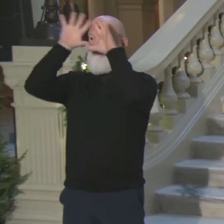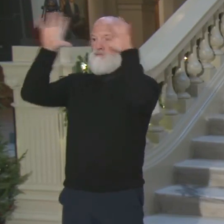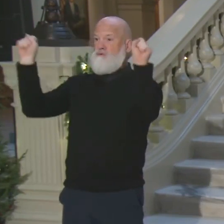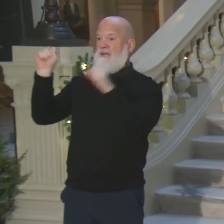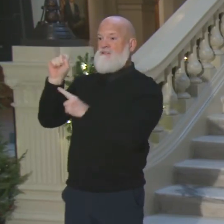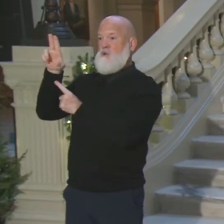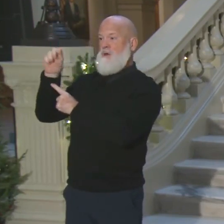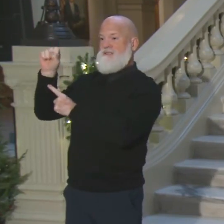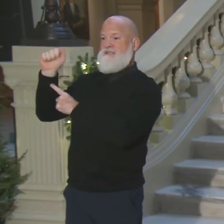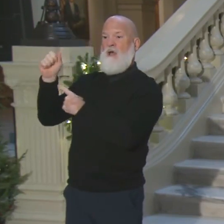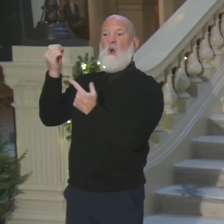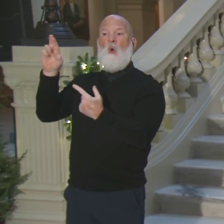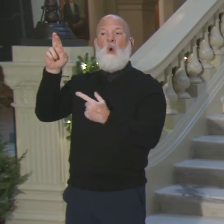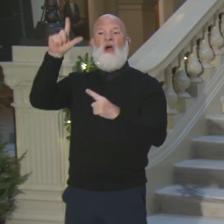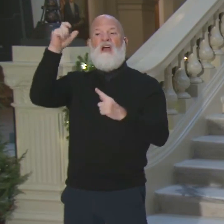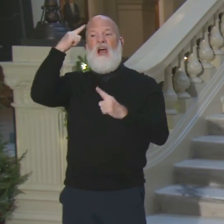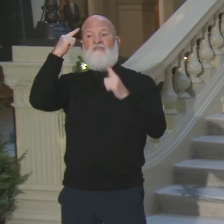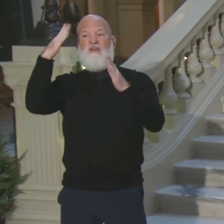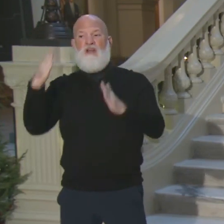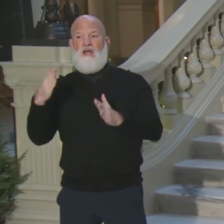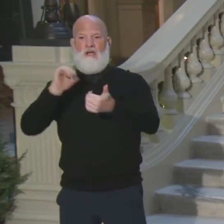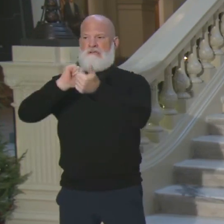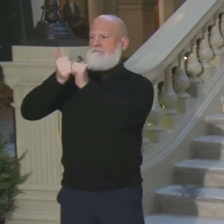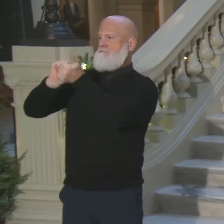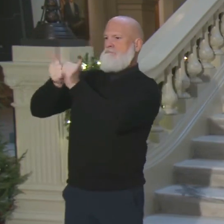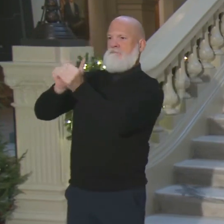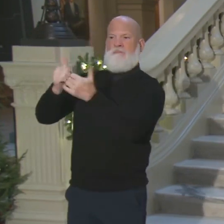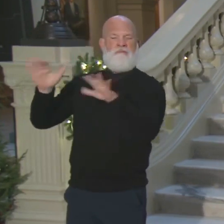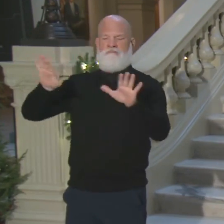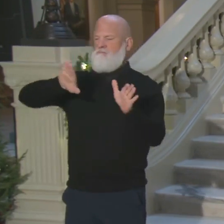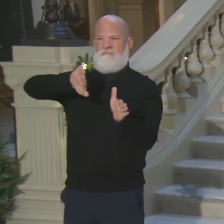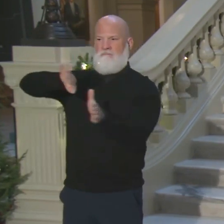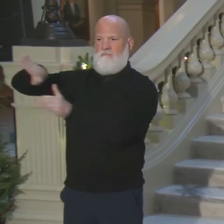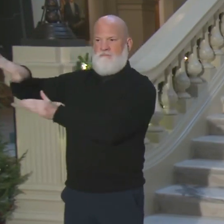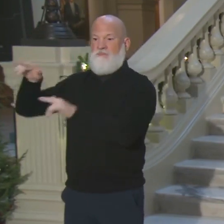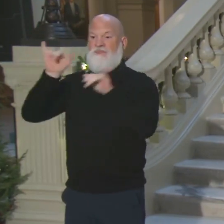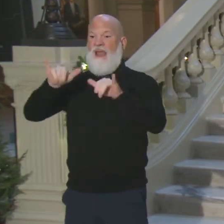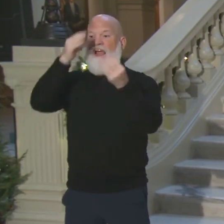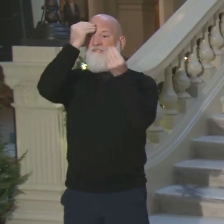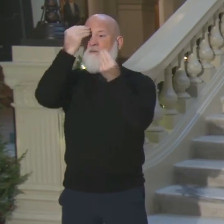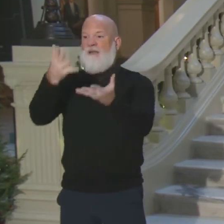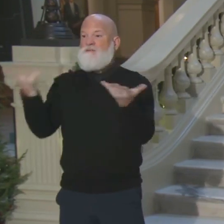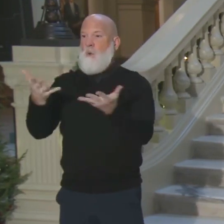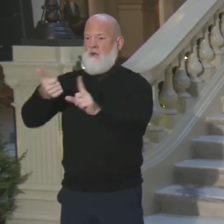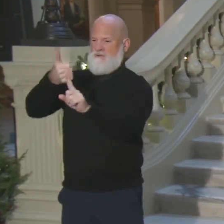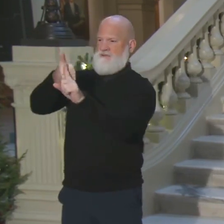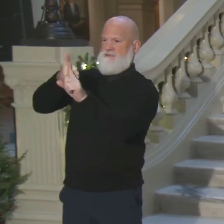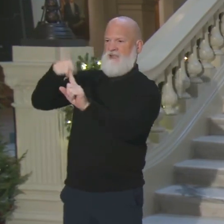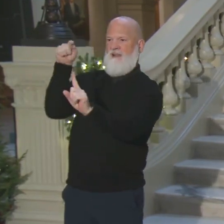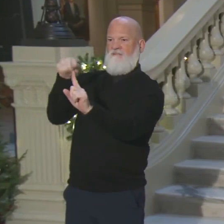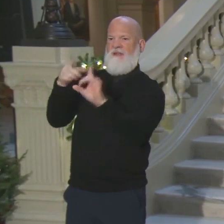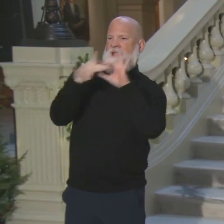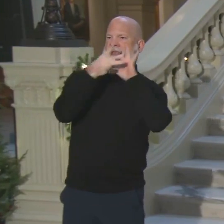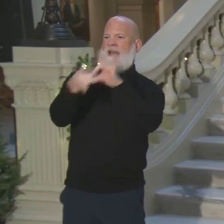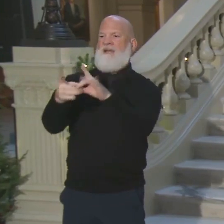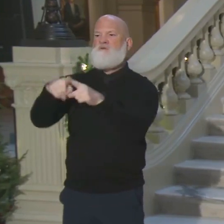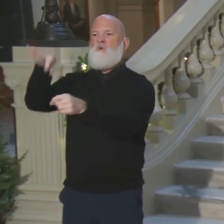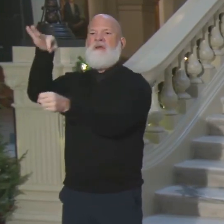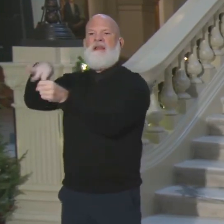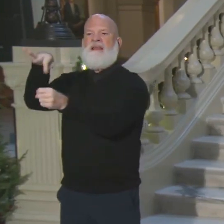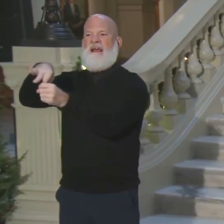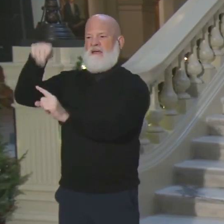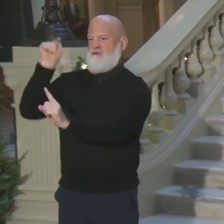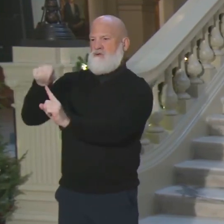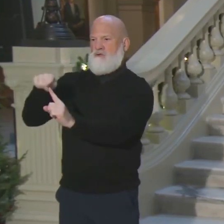candidate, disinformation regarding election administration should be condemned